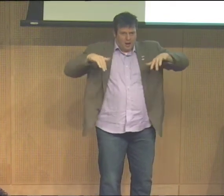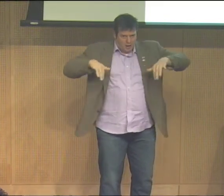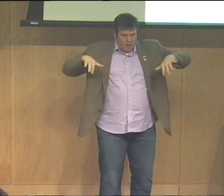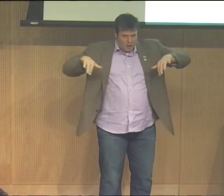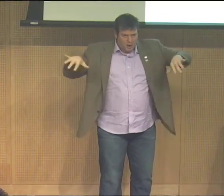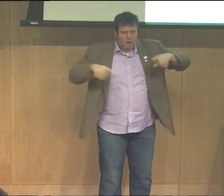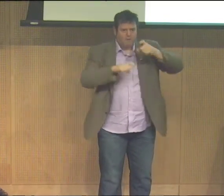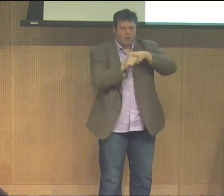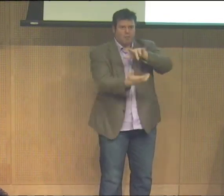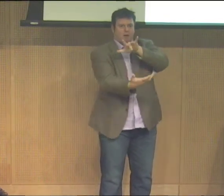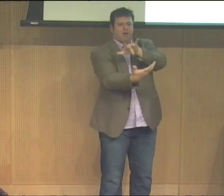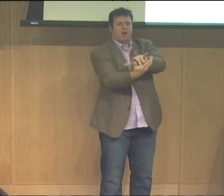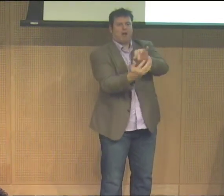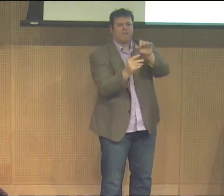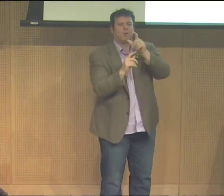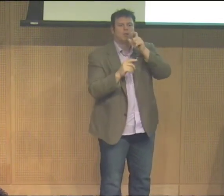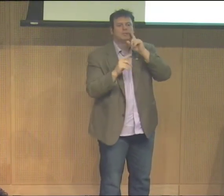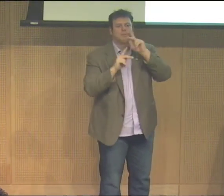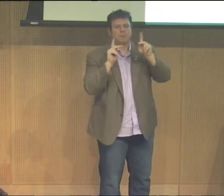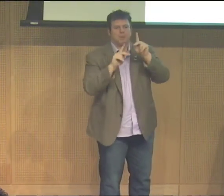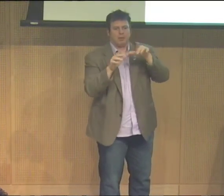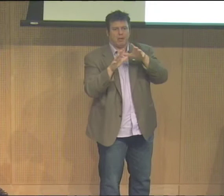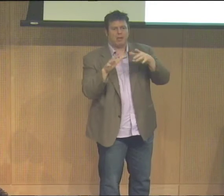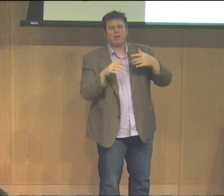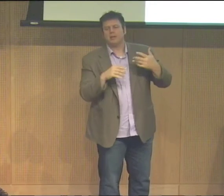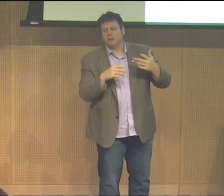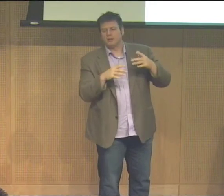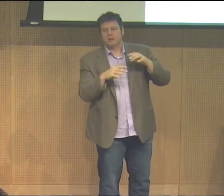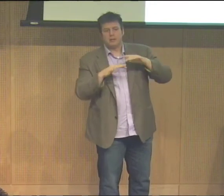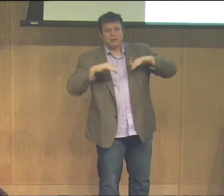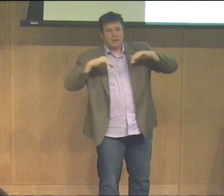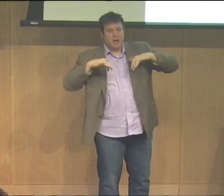that are part of the values of language. Basically, that's part of the core being, too.